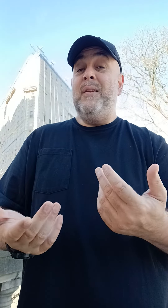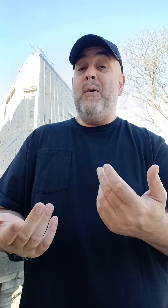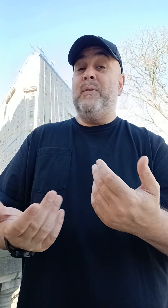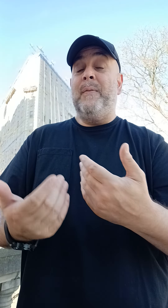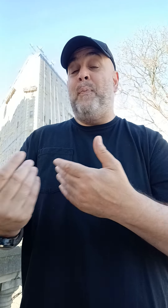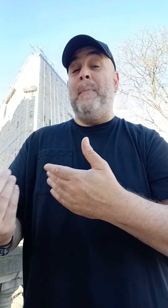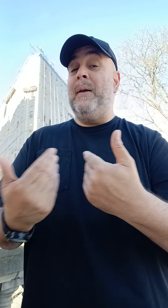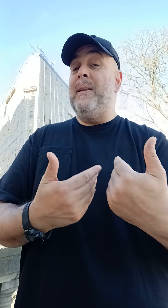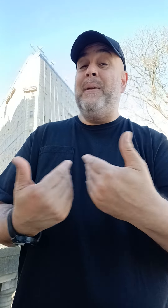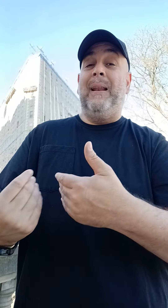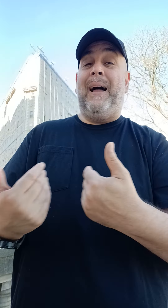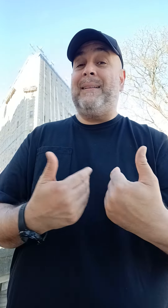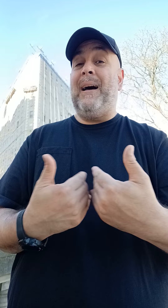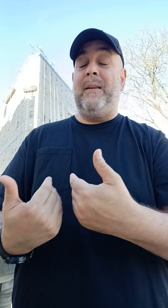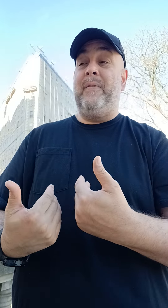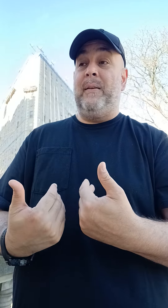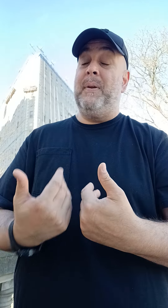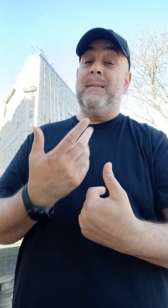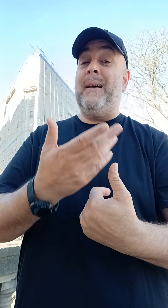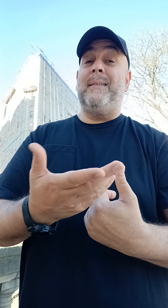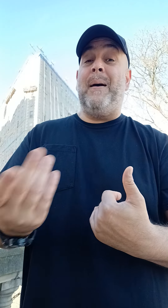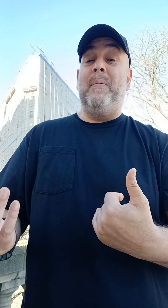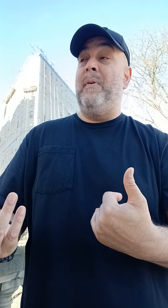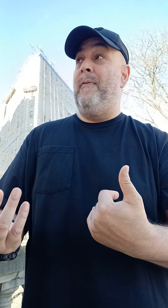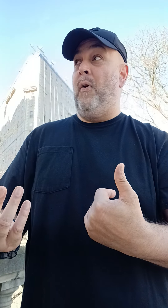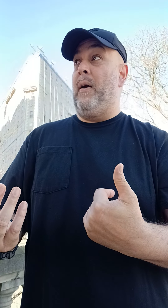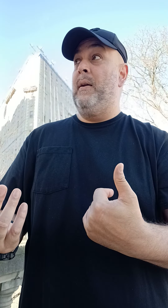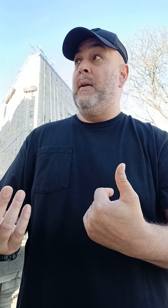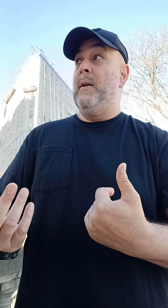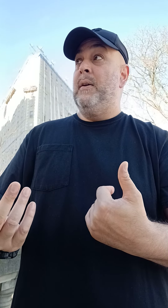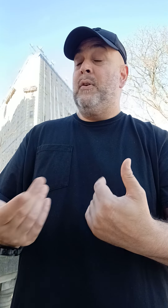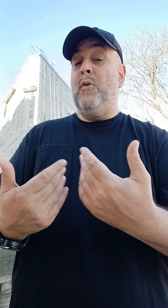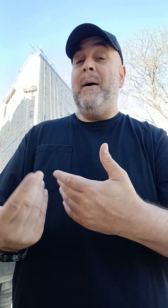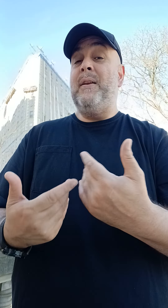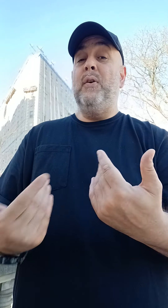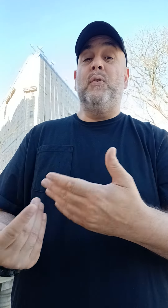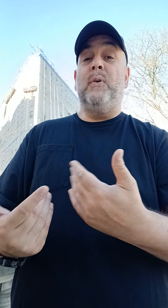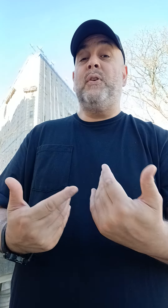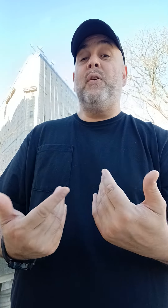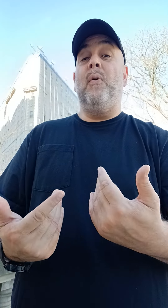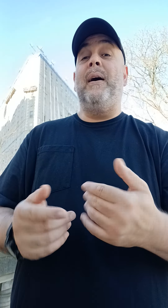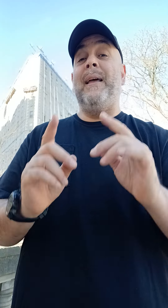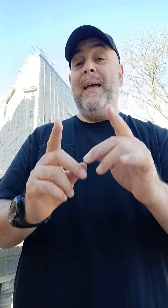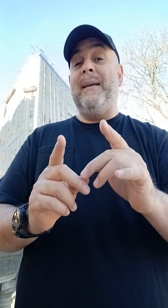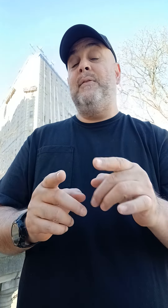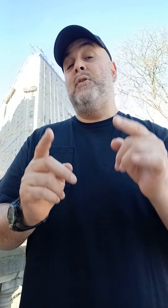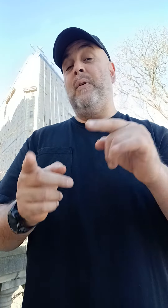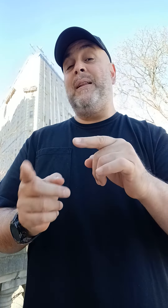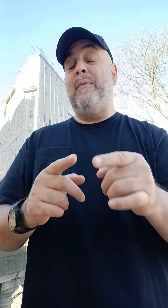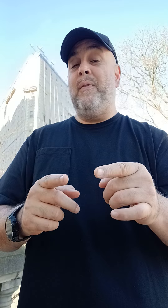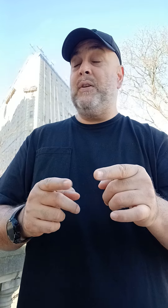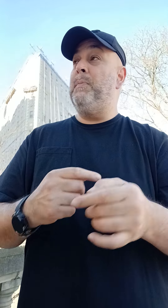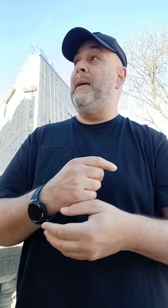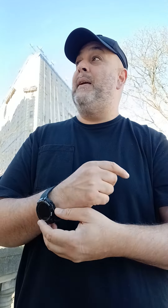knows if people are going to be locked out of it because that's happened before. So nobody knows what's going to go on. And during that reverse split,